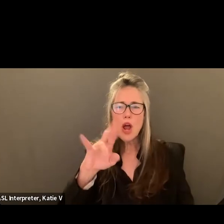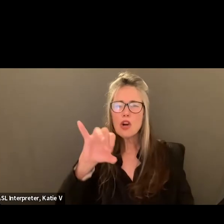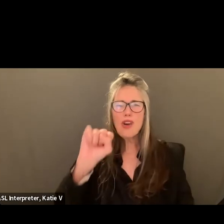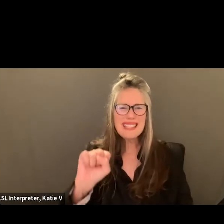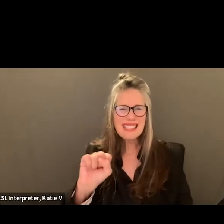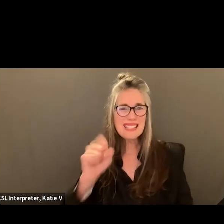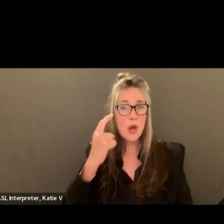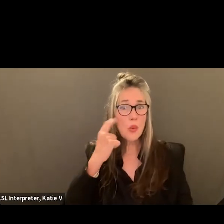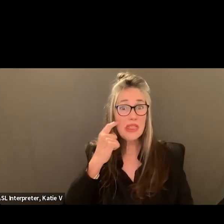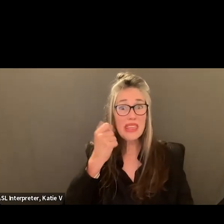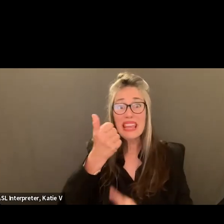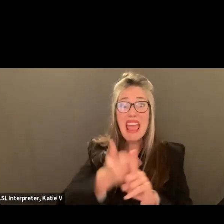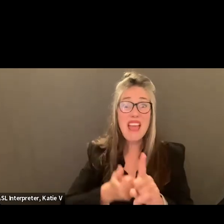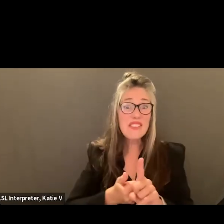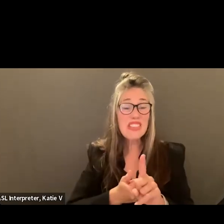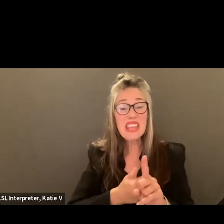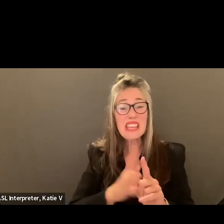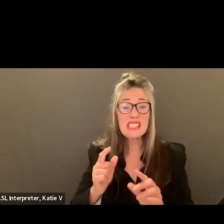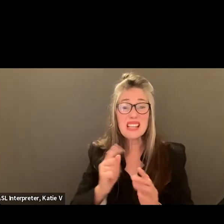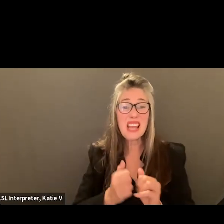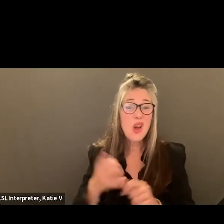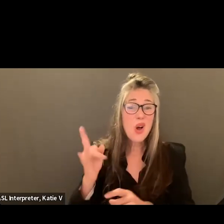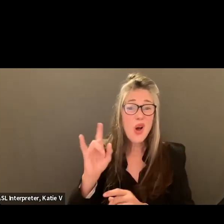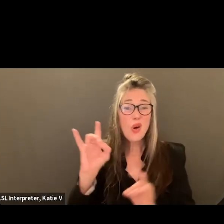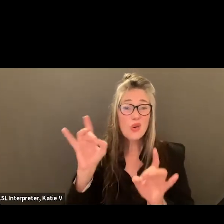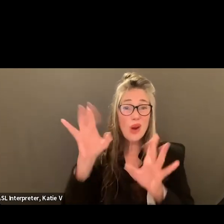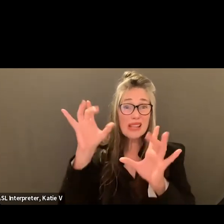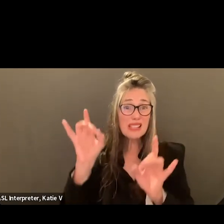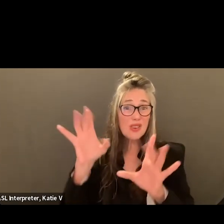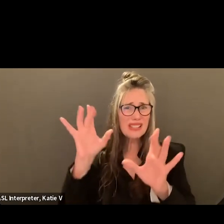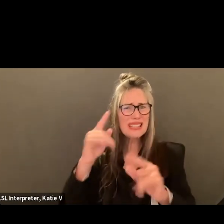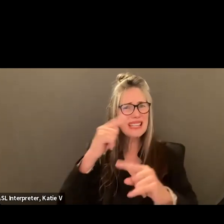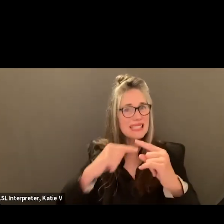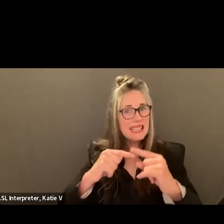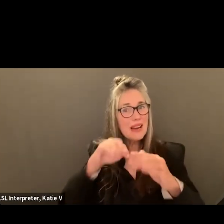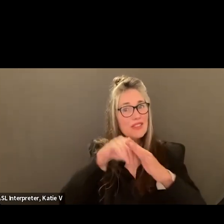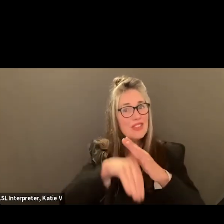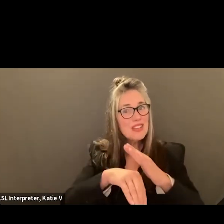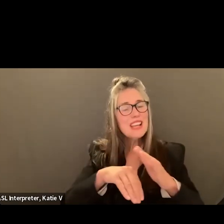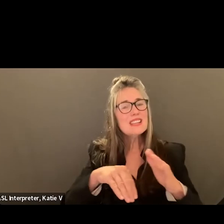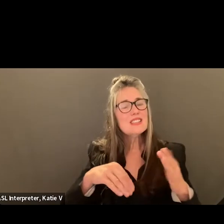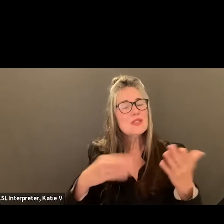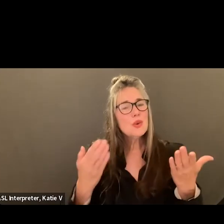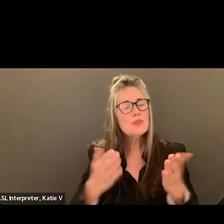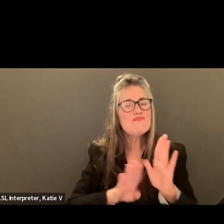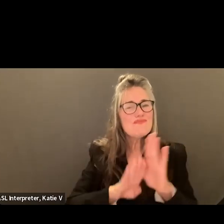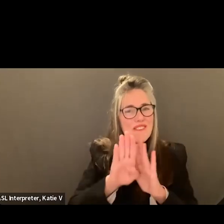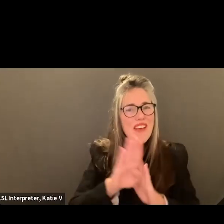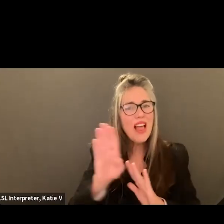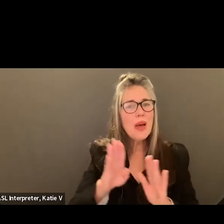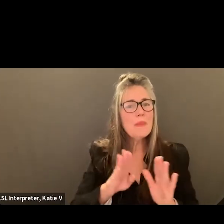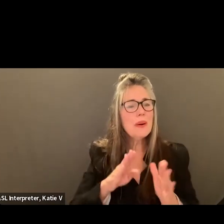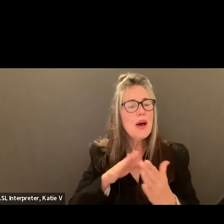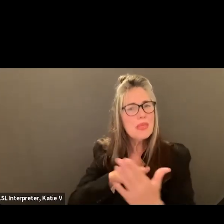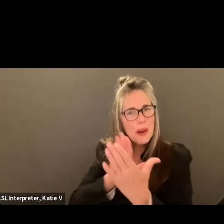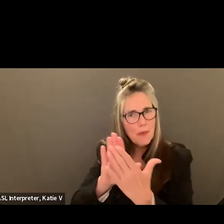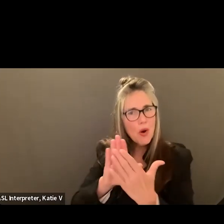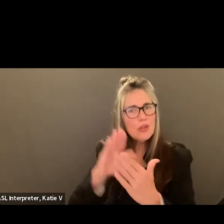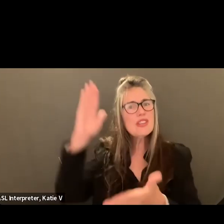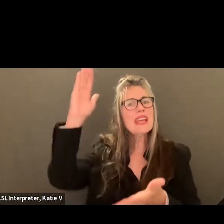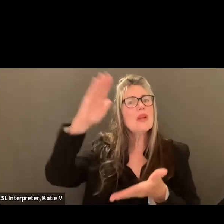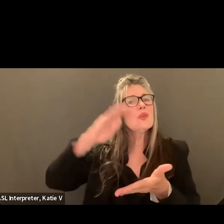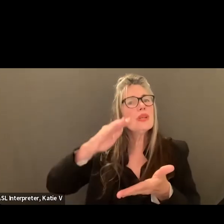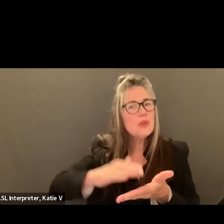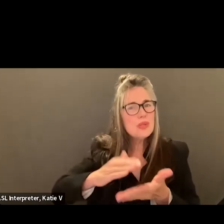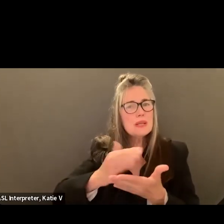think everything is a crisis. We're not having really developing or using those tools that help us, you know, get there before it's a crisis. Yeah, and also want to highlight that